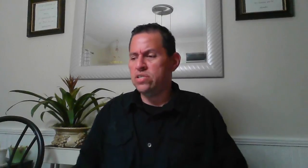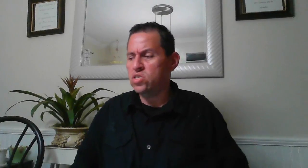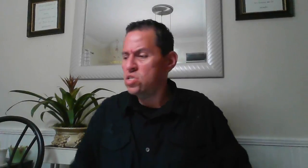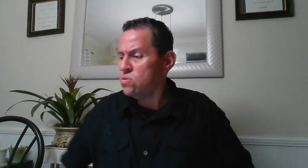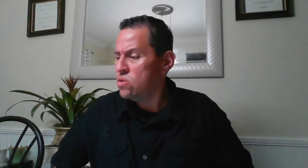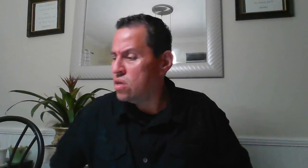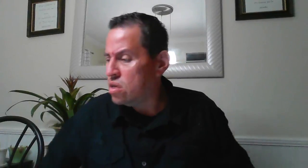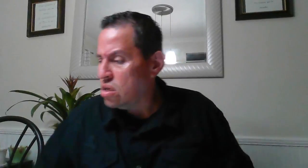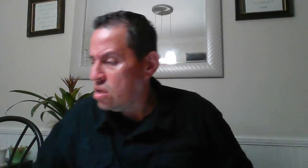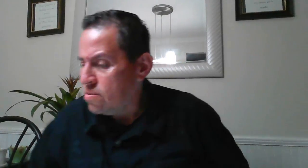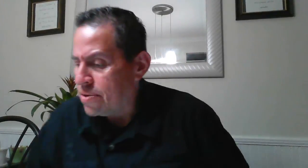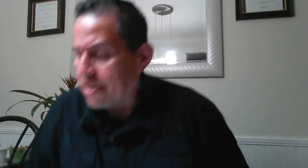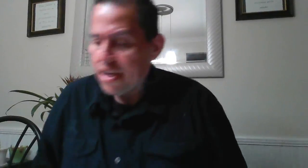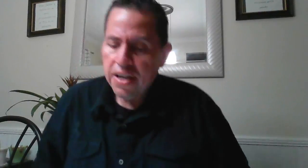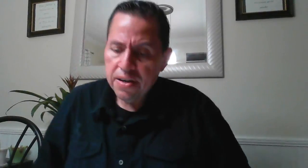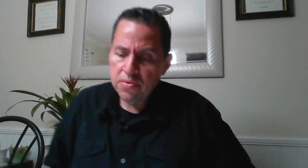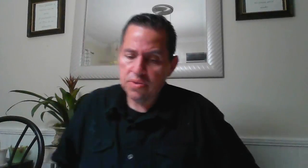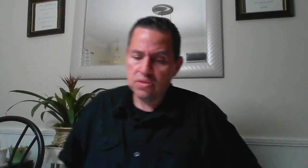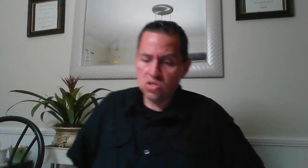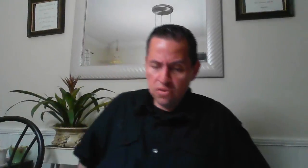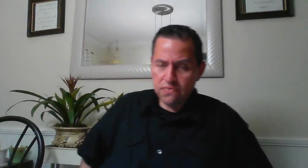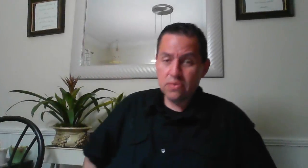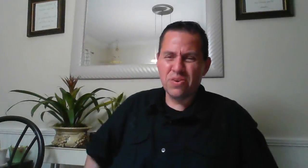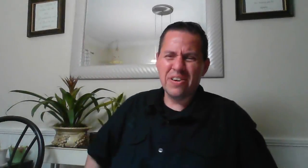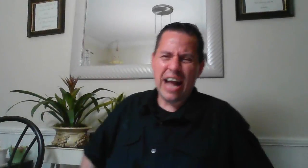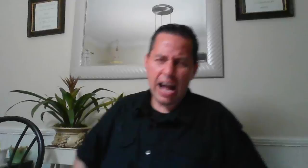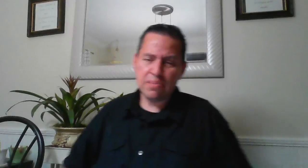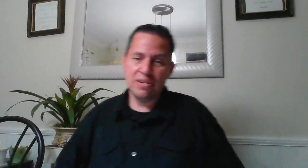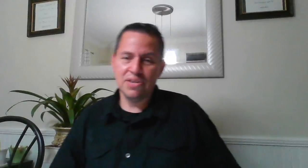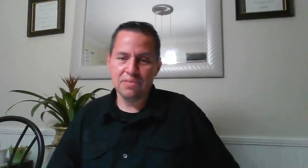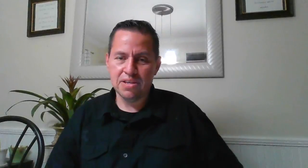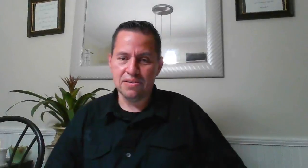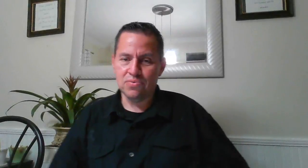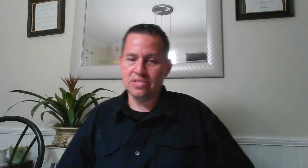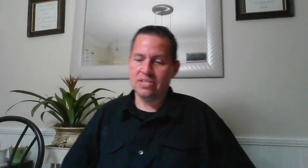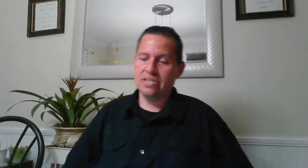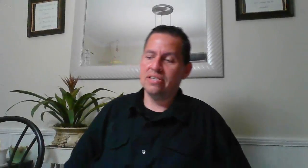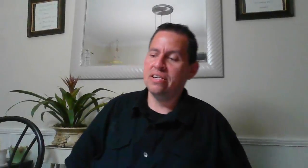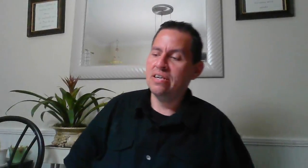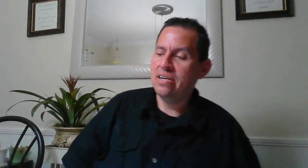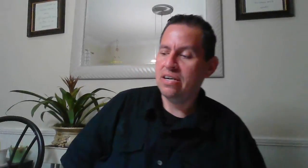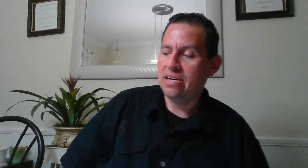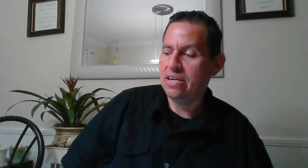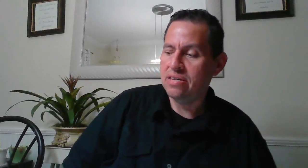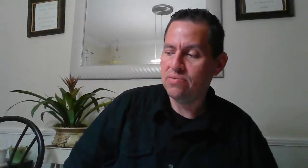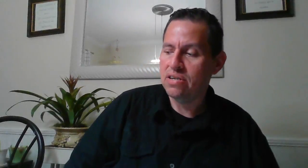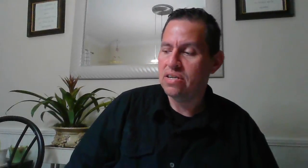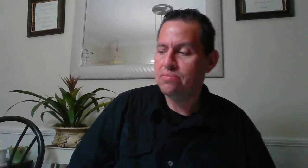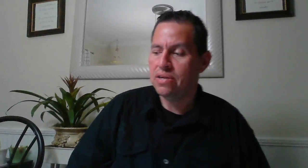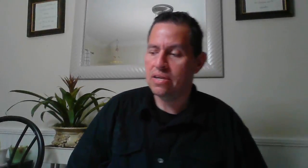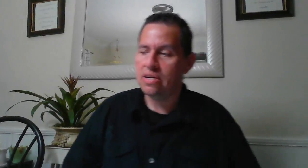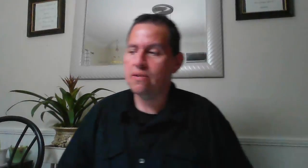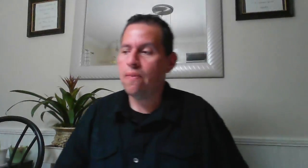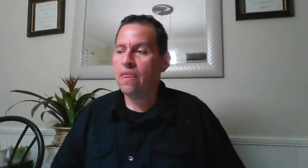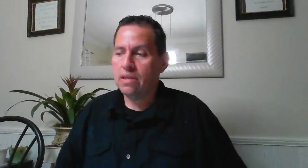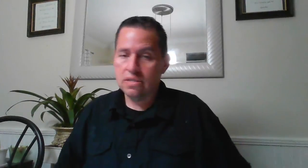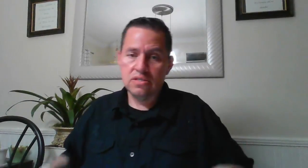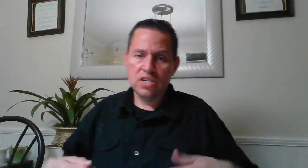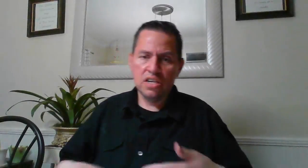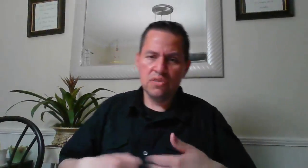we're here we're joyful we're happy that we can be here once again and we're going to be continuing